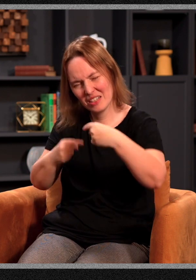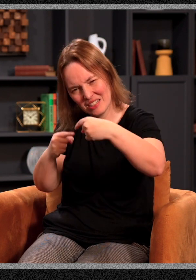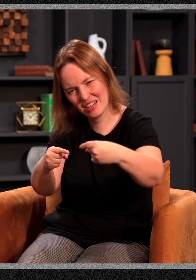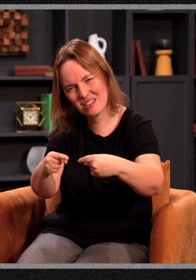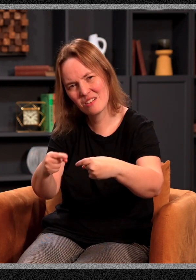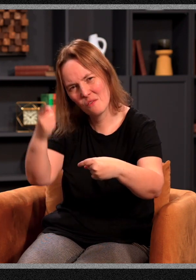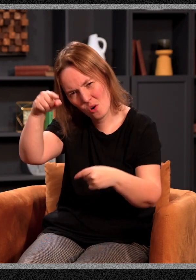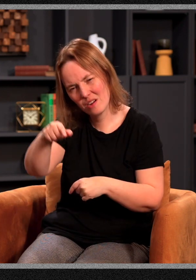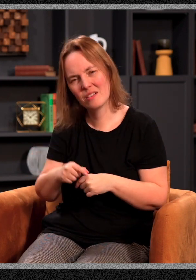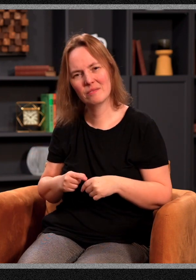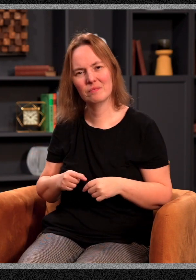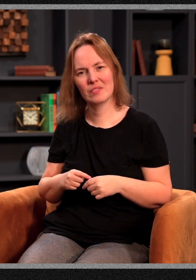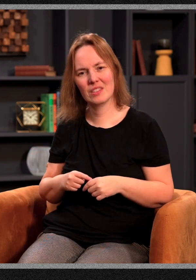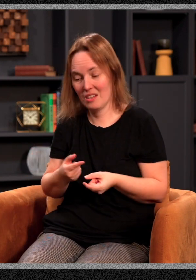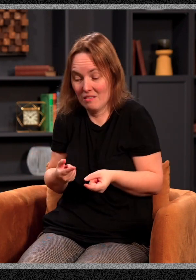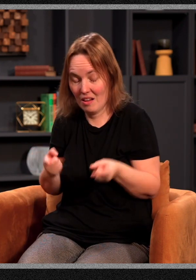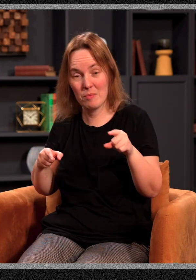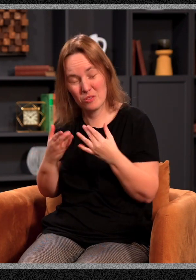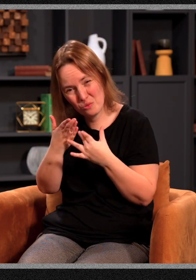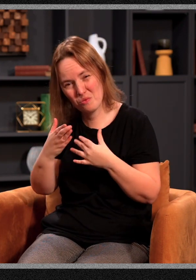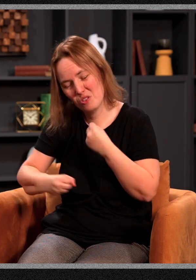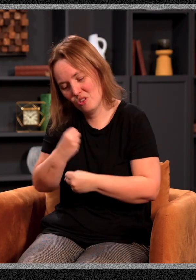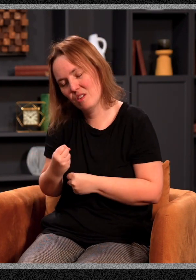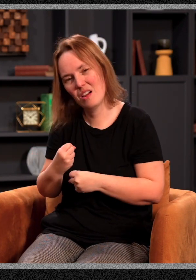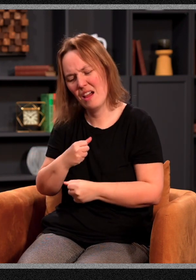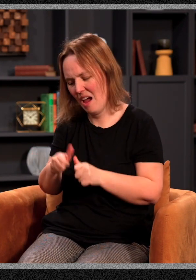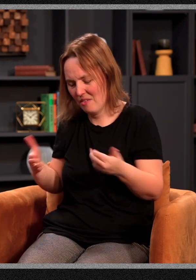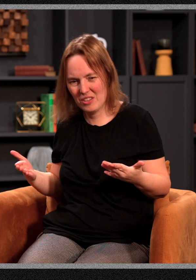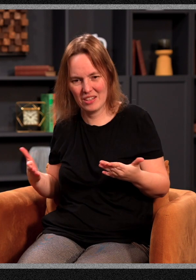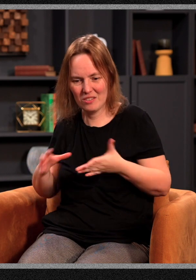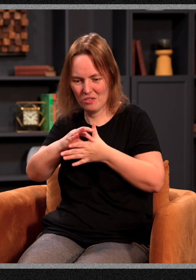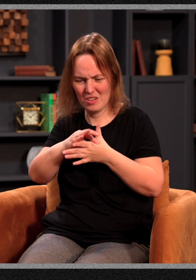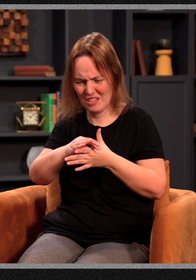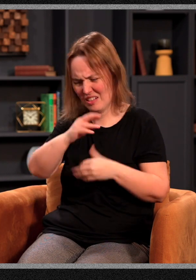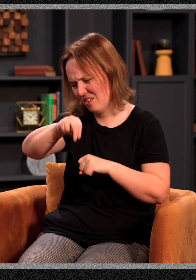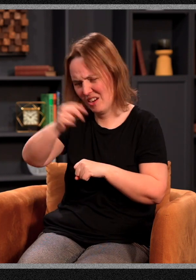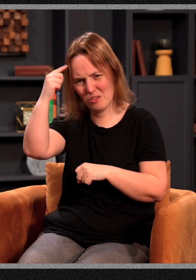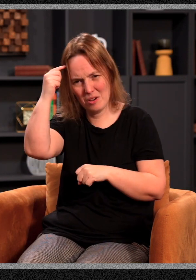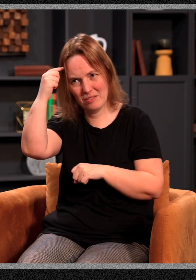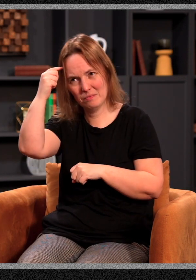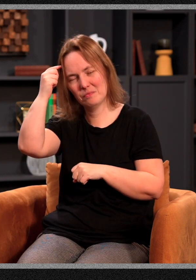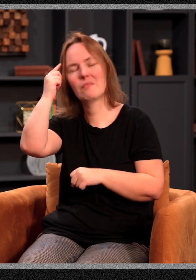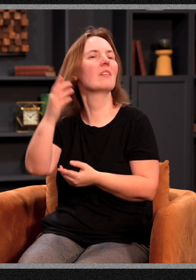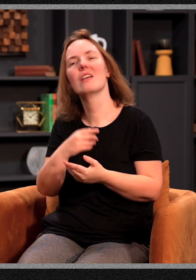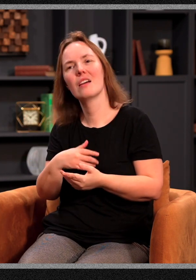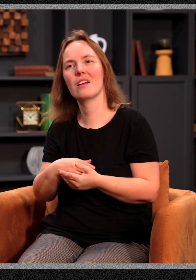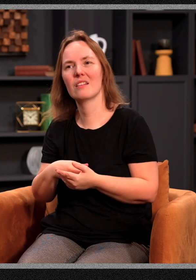that you earn it, but it's going to come with a struggle. Because everything in your flesh, everything in your natural mind, everything of well-meaning friends around you,